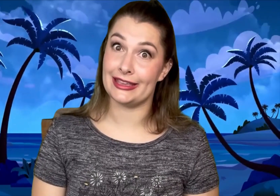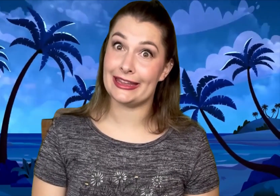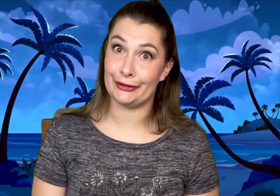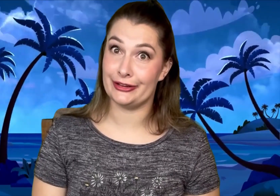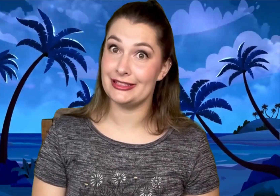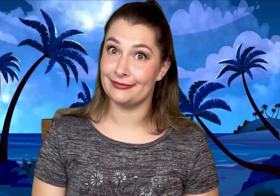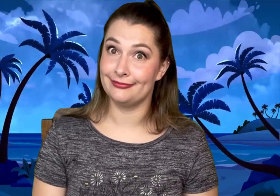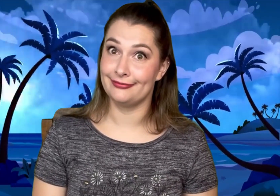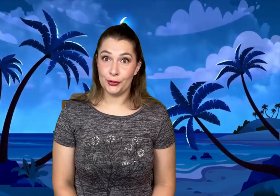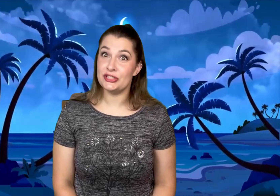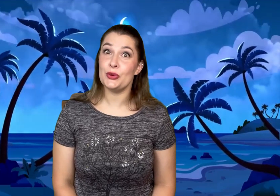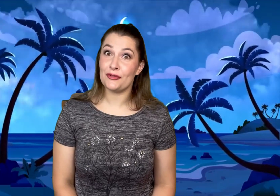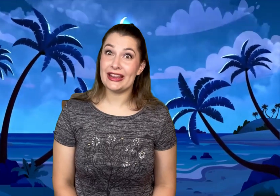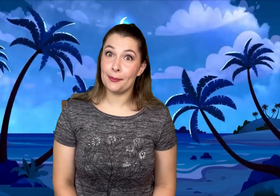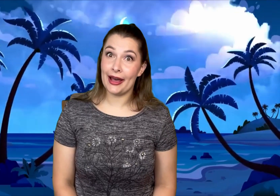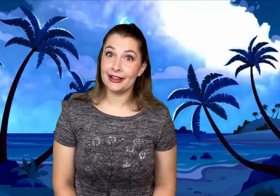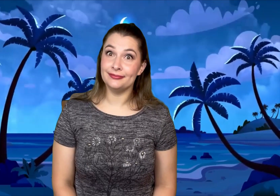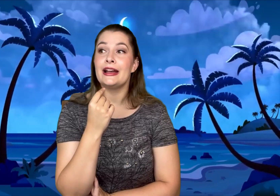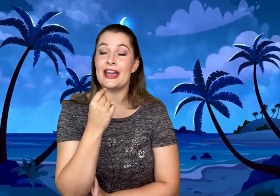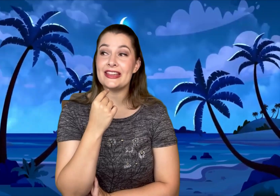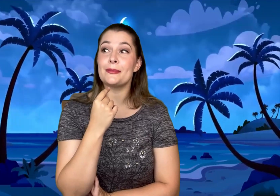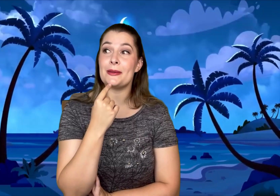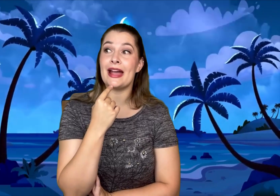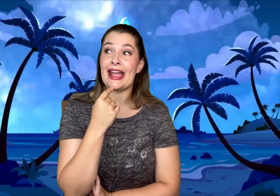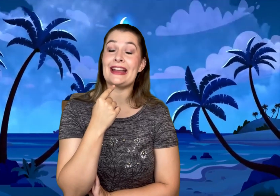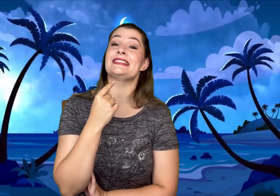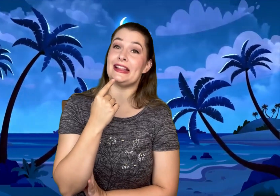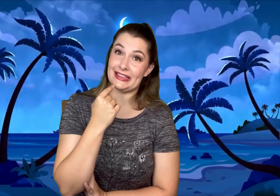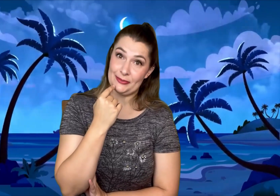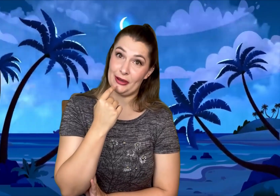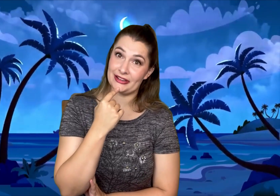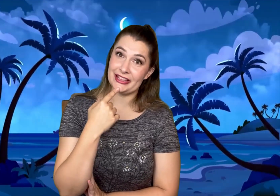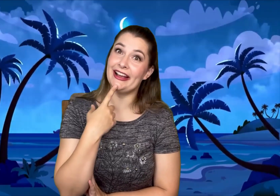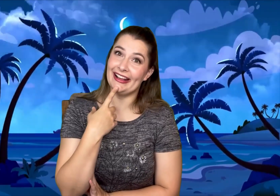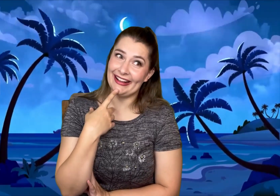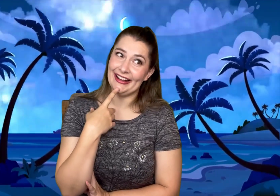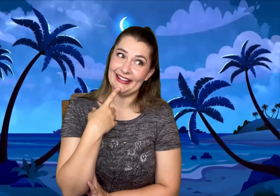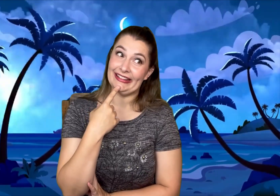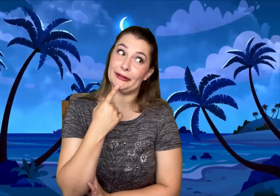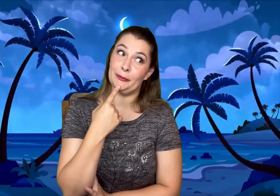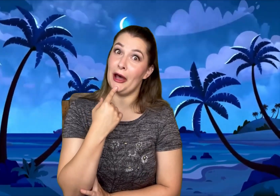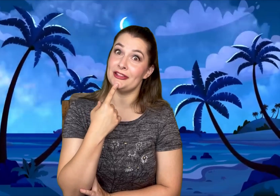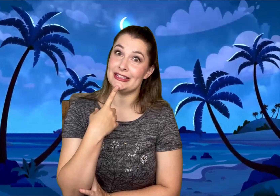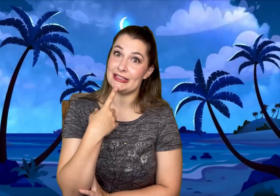eaters! Would you ever eat a bug? I think maybe I accidentally eat bugs! Like little moths and stuff!